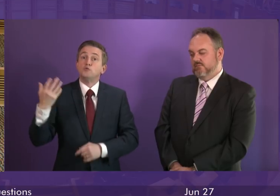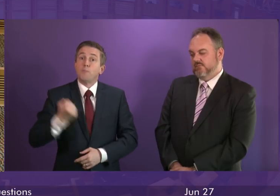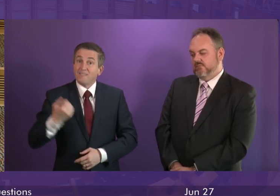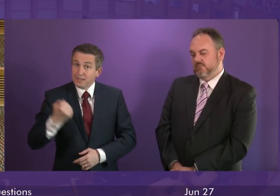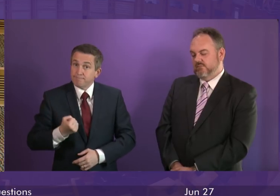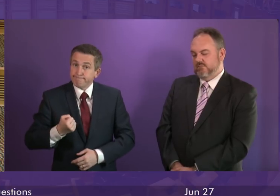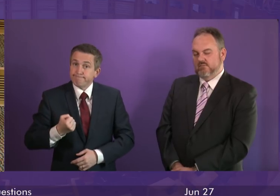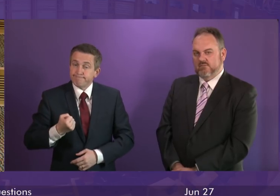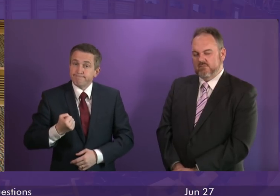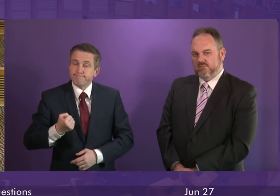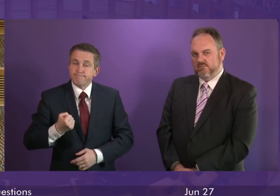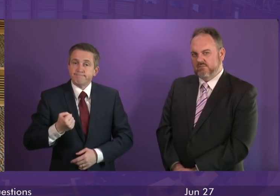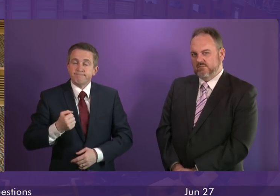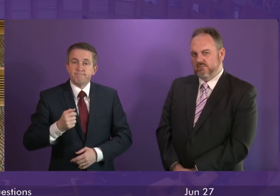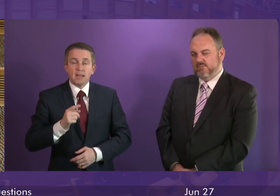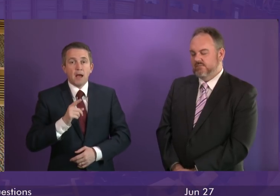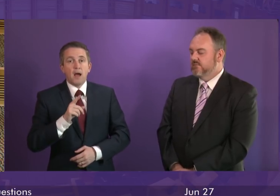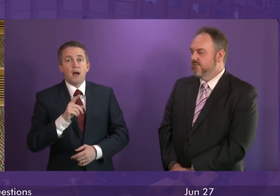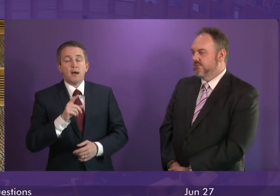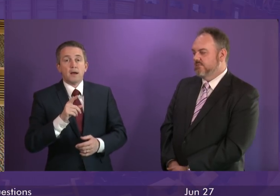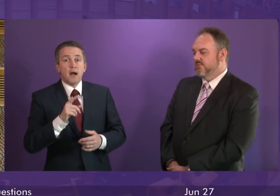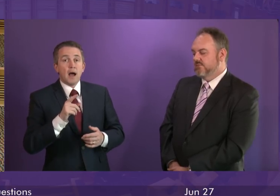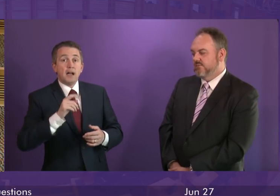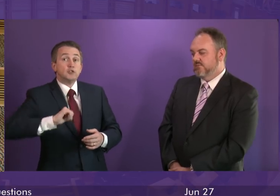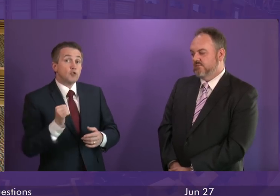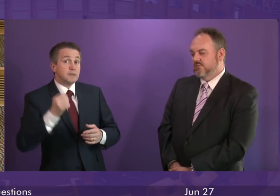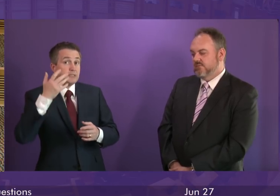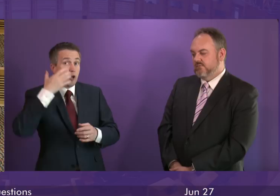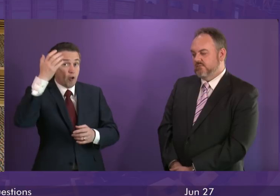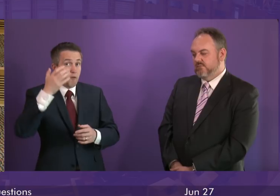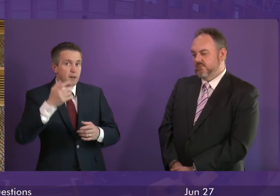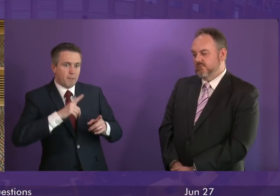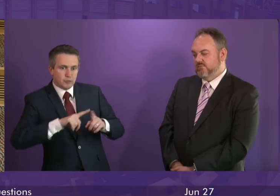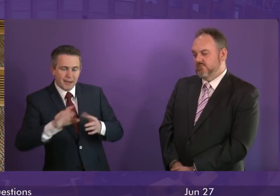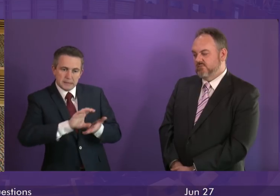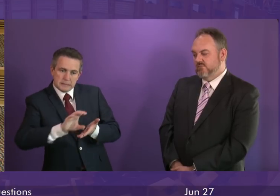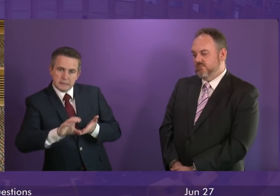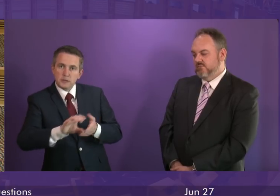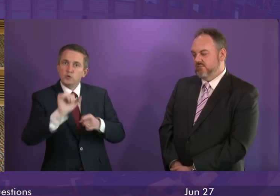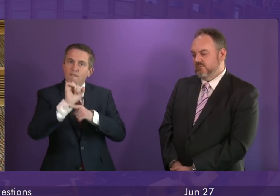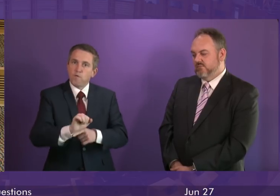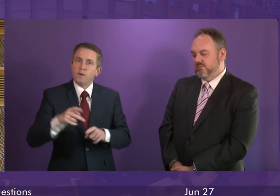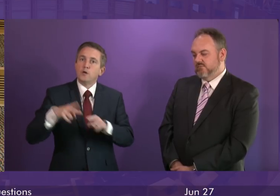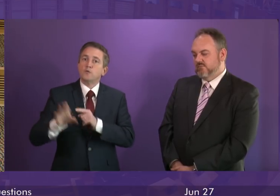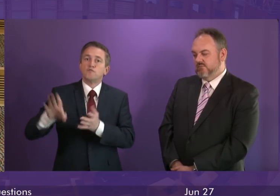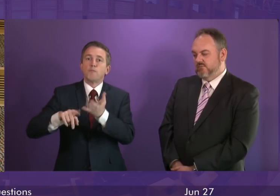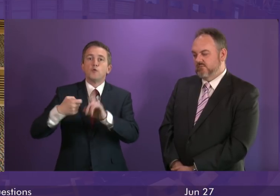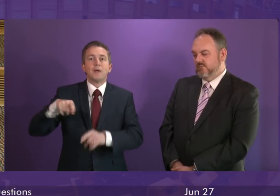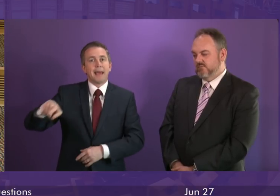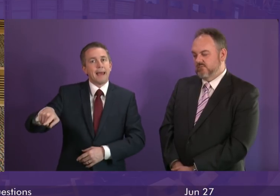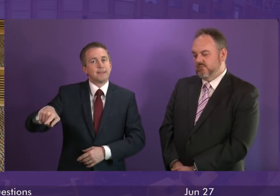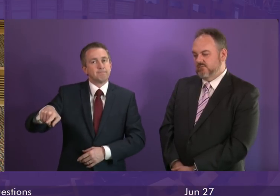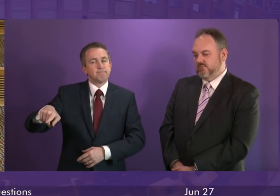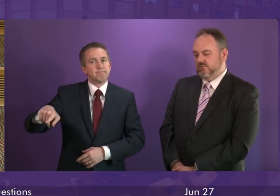also acknowledge that the impacts had been mitigated by the Scottish Government. So we will do everything within our power